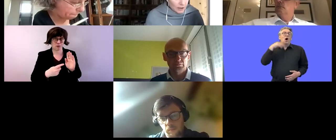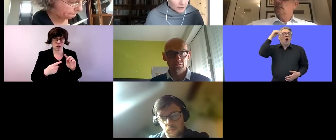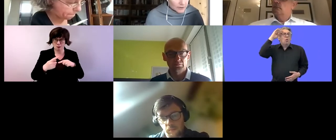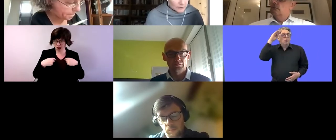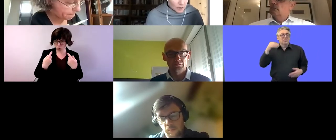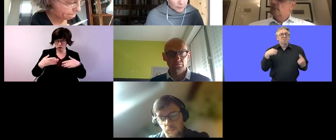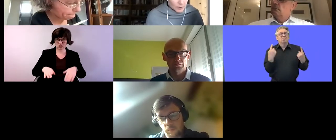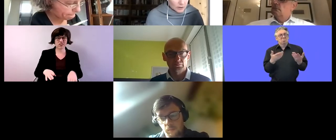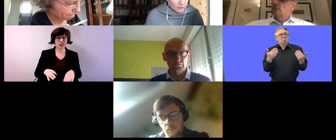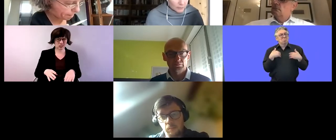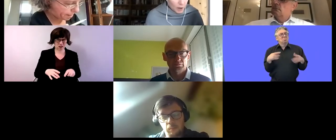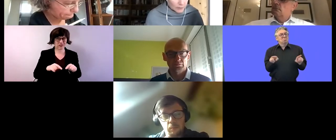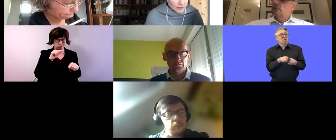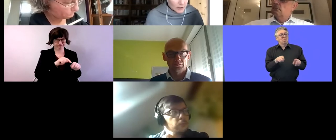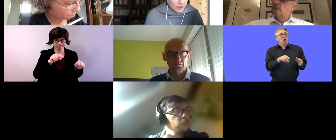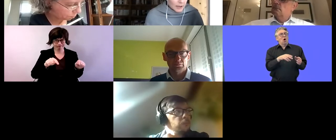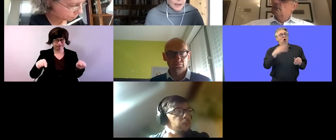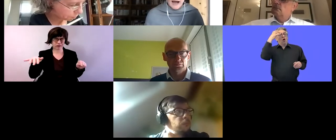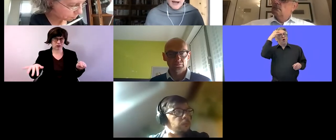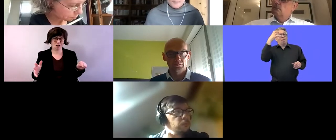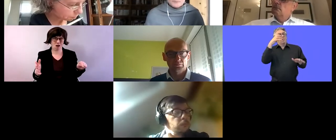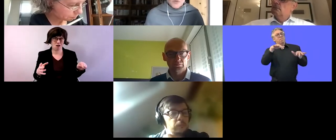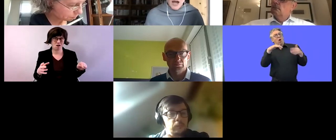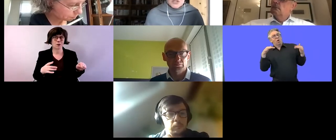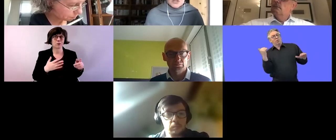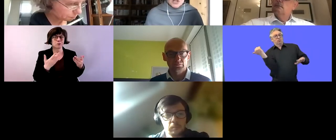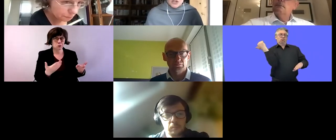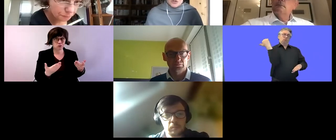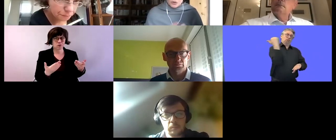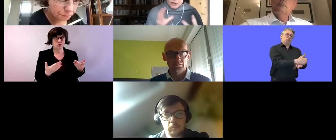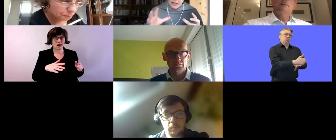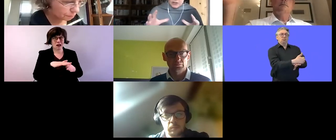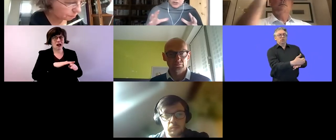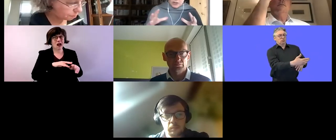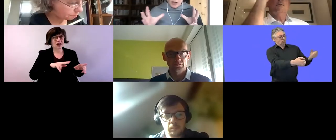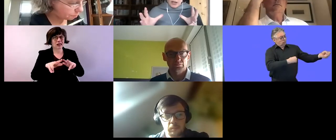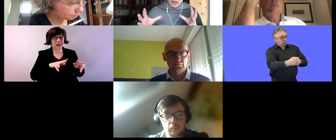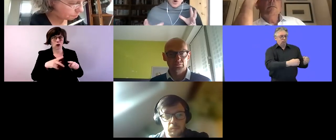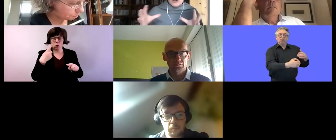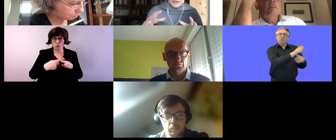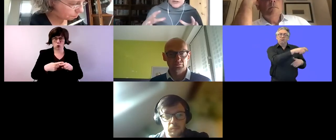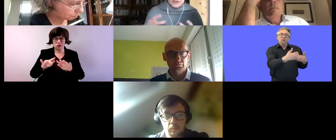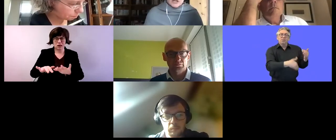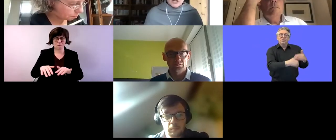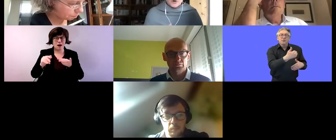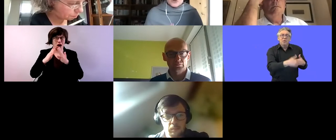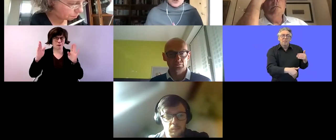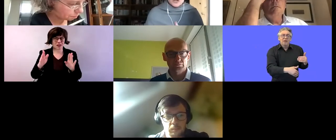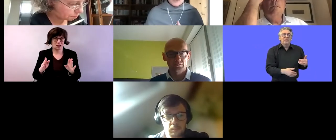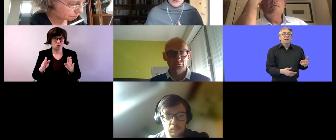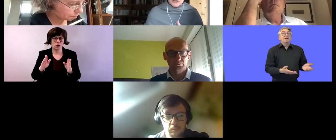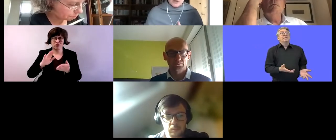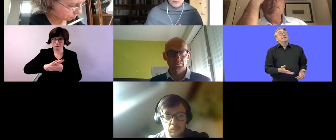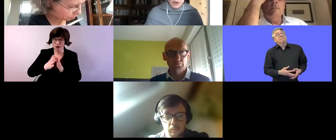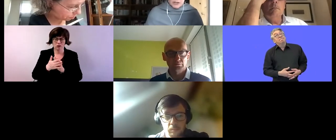uh houses of government and of parliament um and it took that uh holistic uh approach